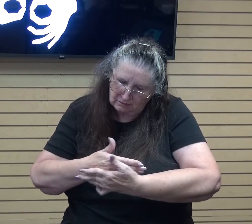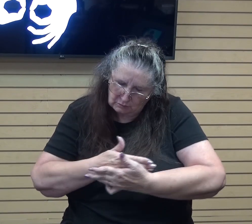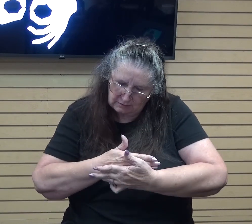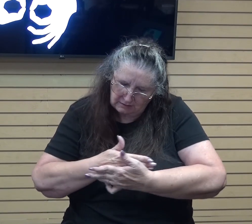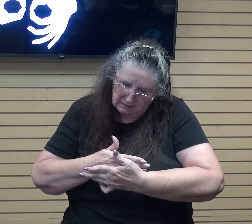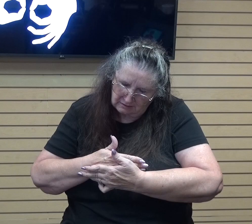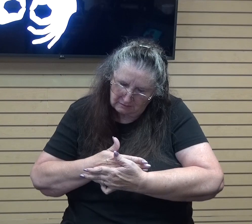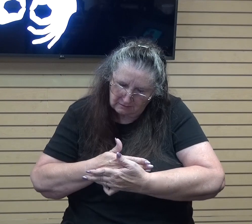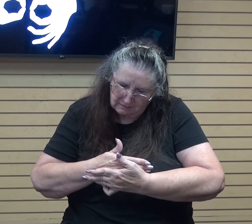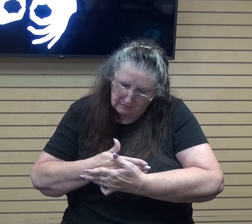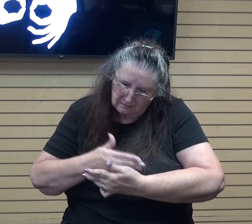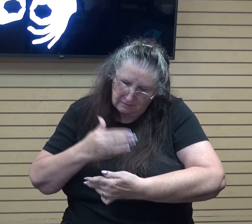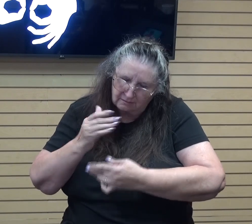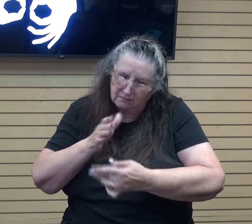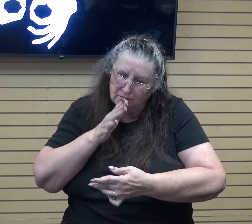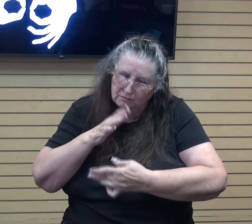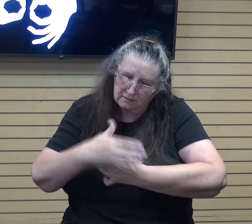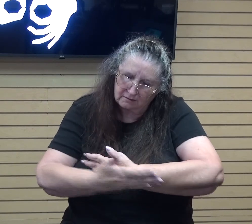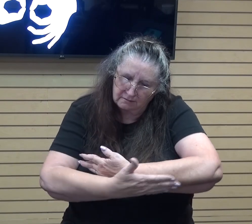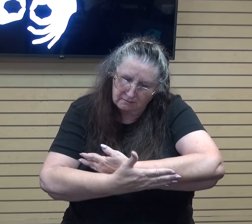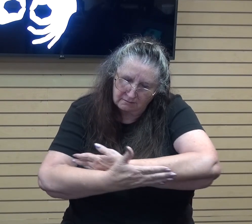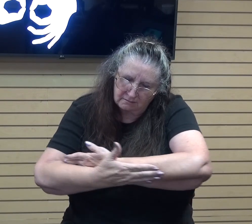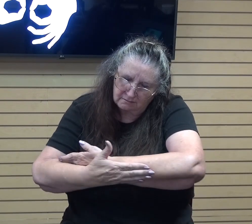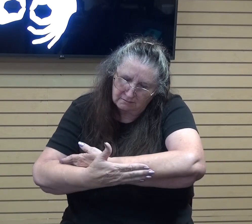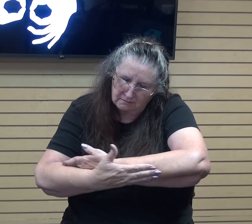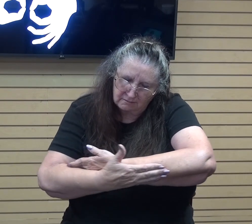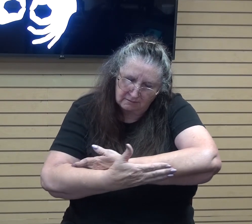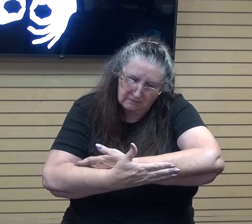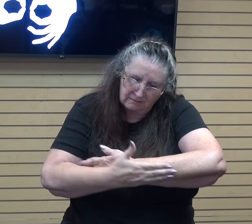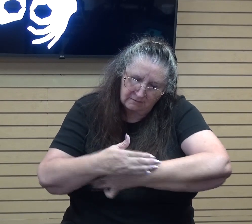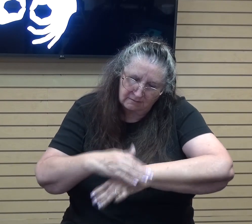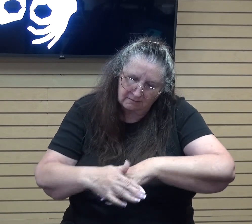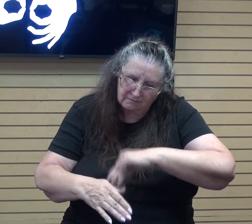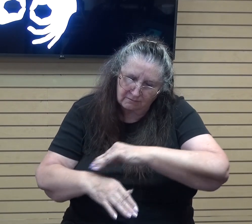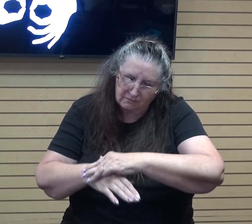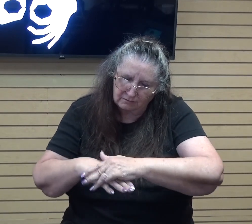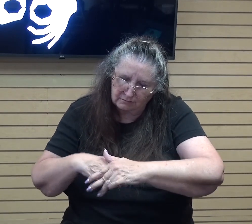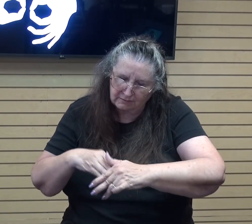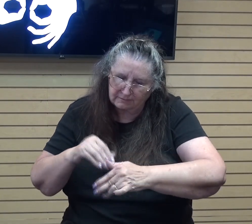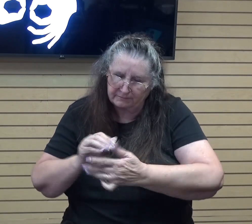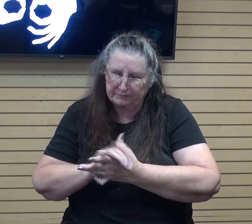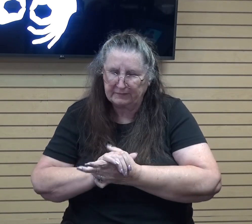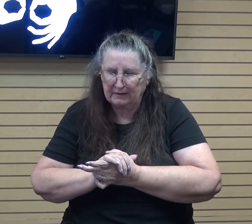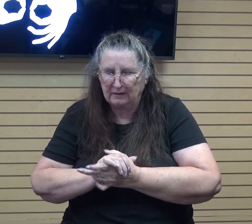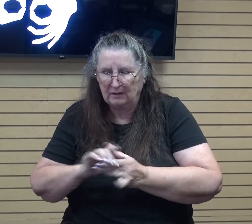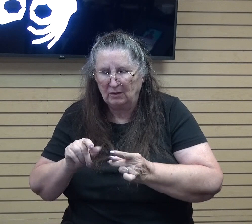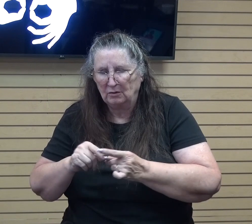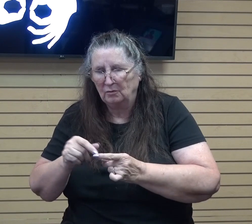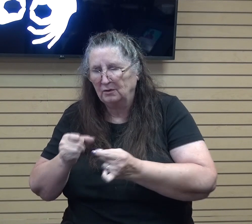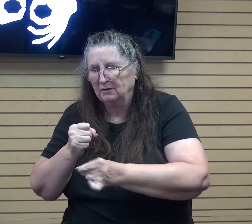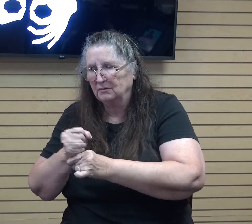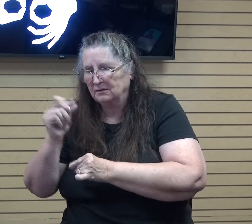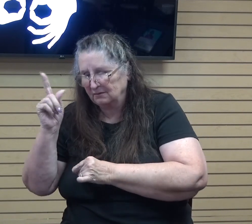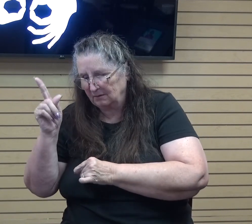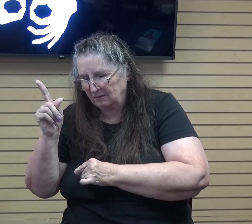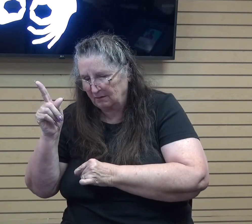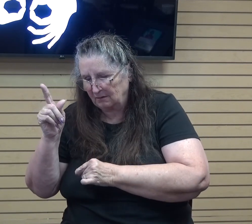being caressed and held comfortably in their mother's arms when we trust in You and we rest in You.